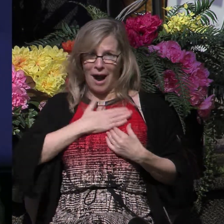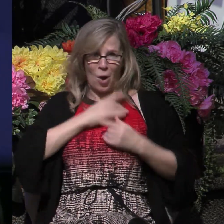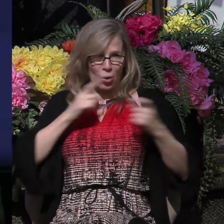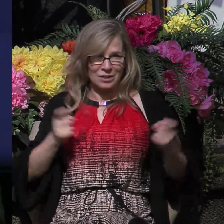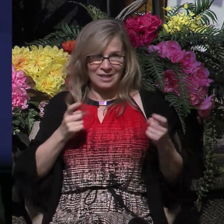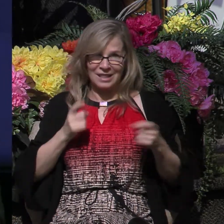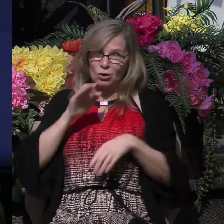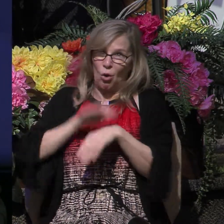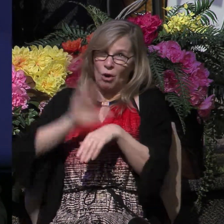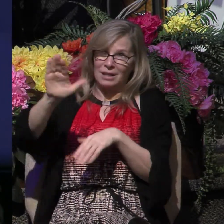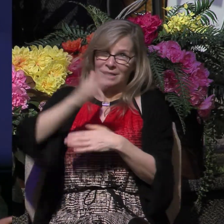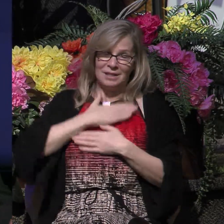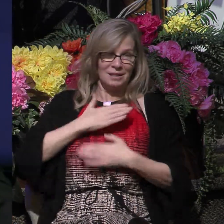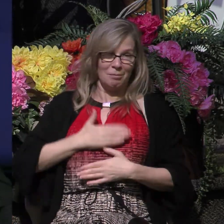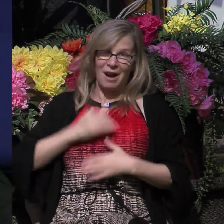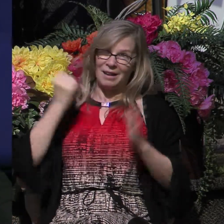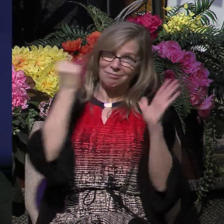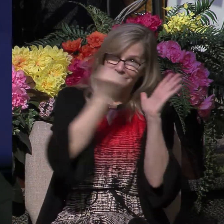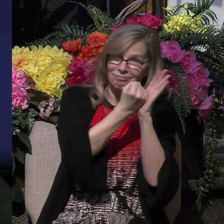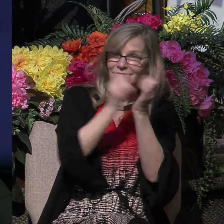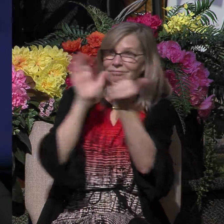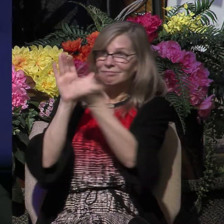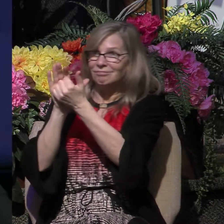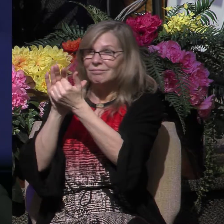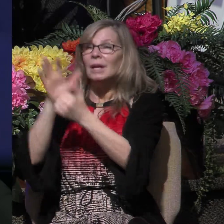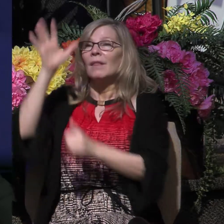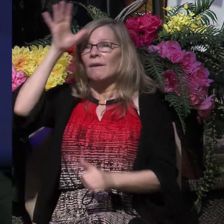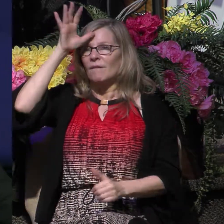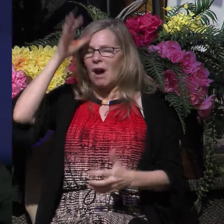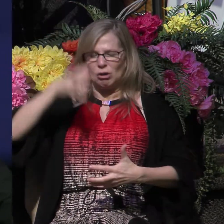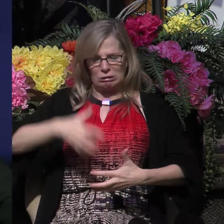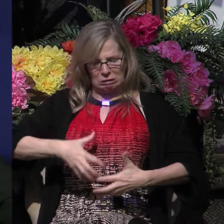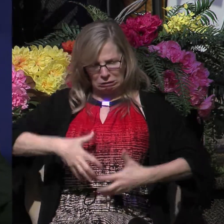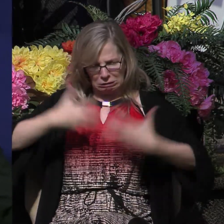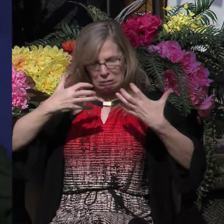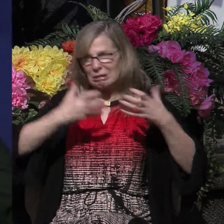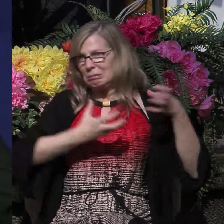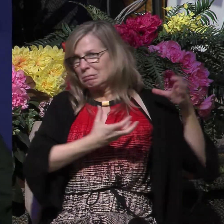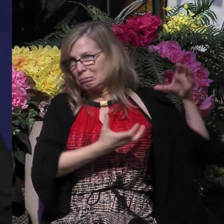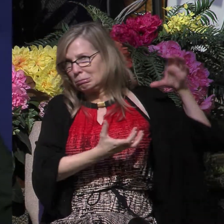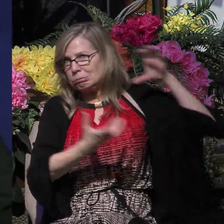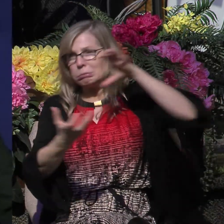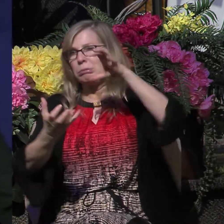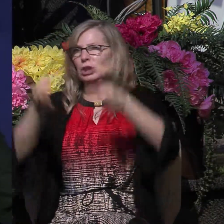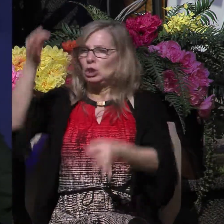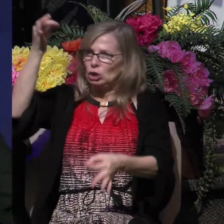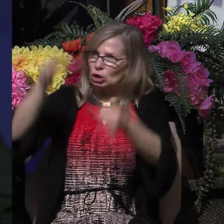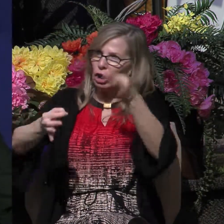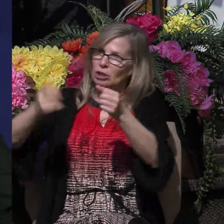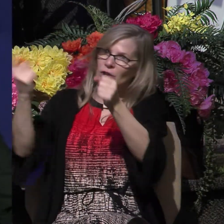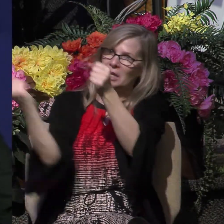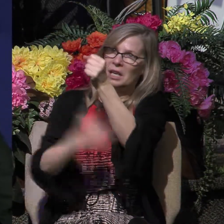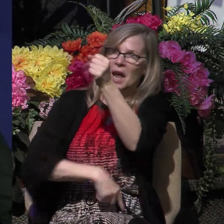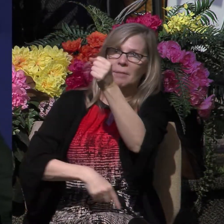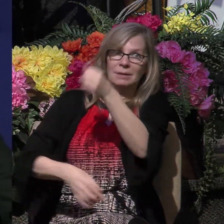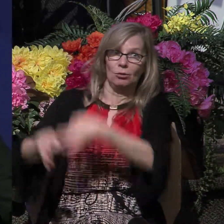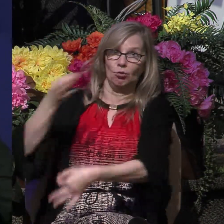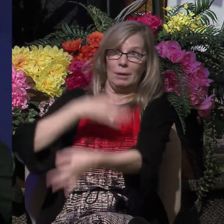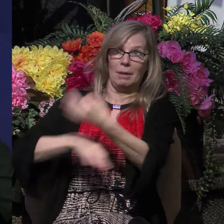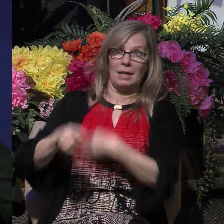cross, being judged and condemned by God the Father in the place of us who deserve judgment. In God's mercy,